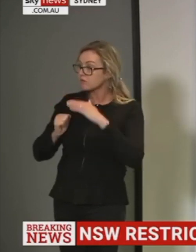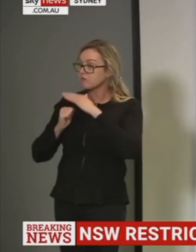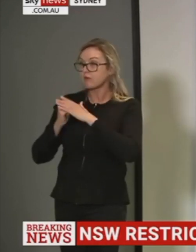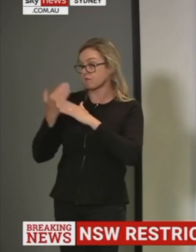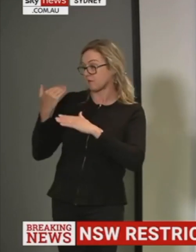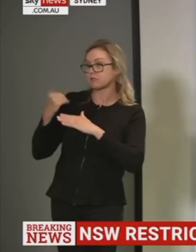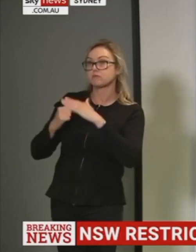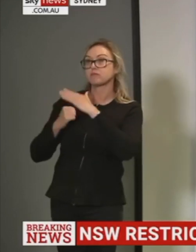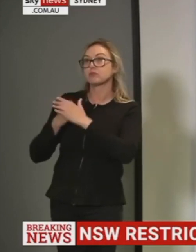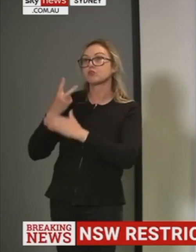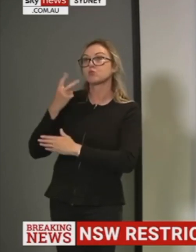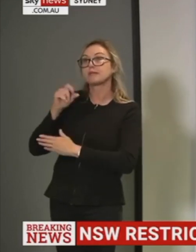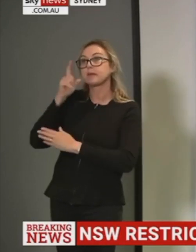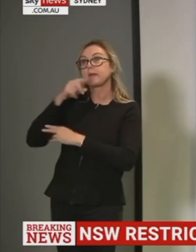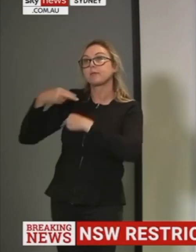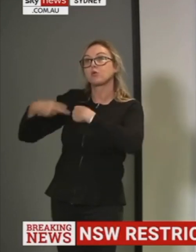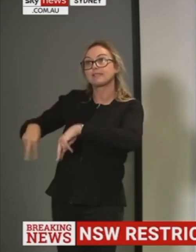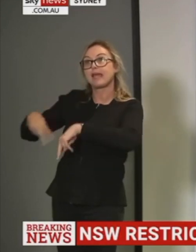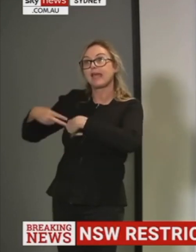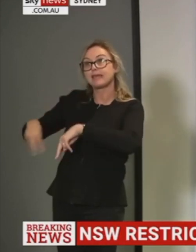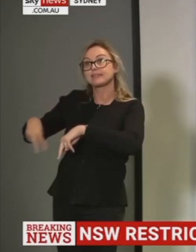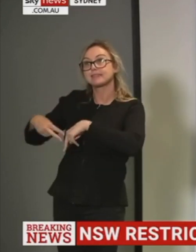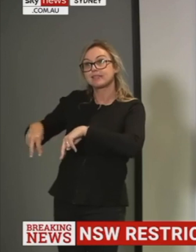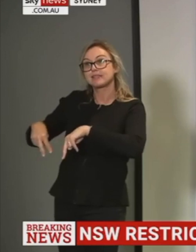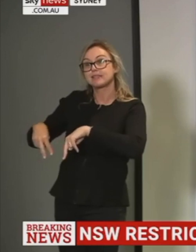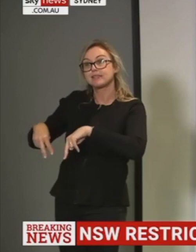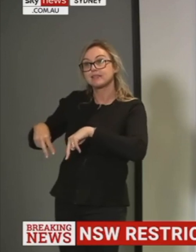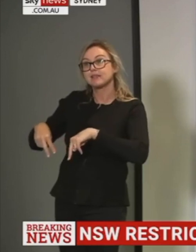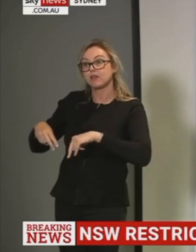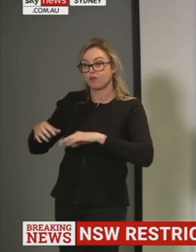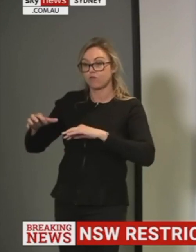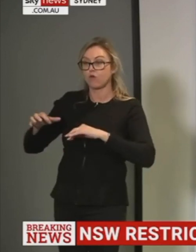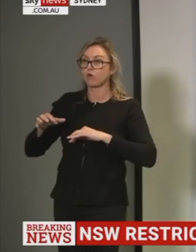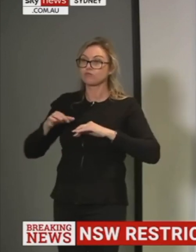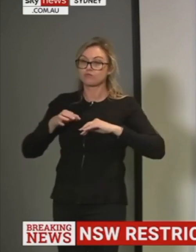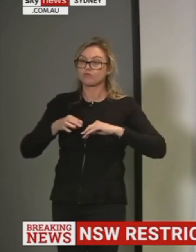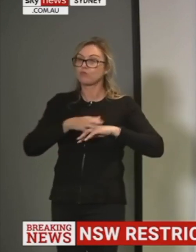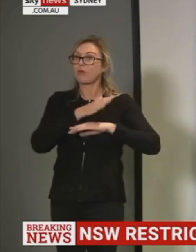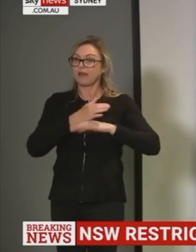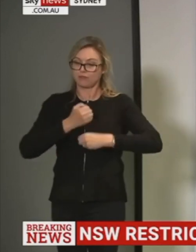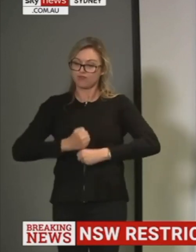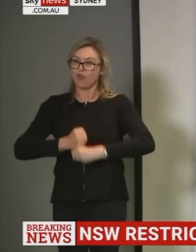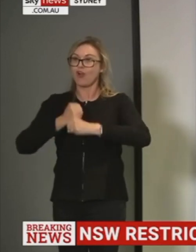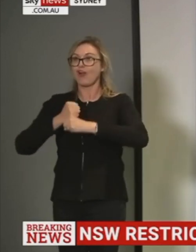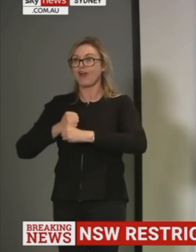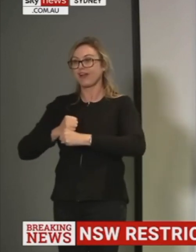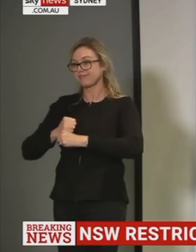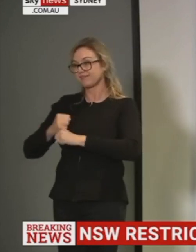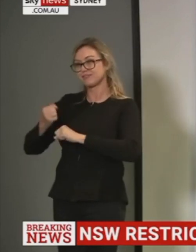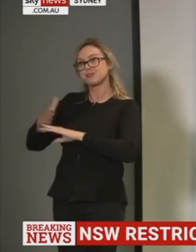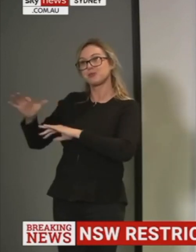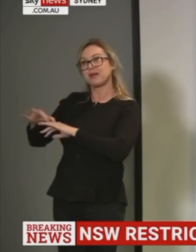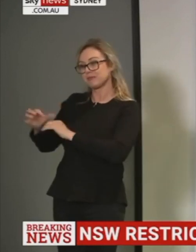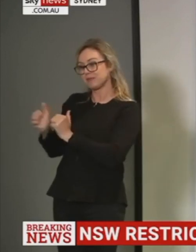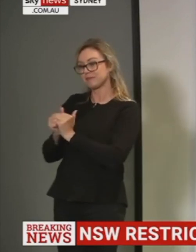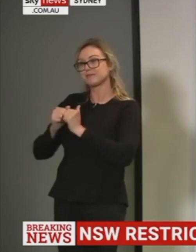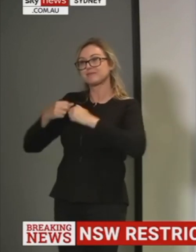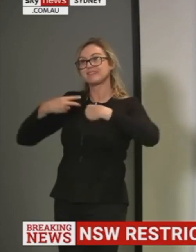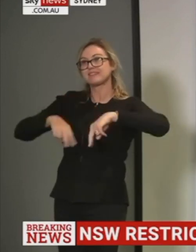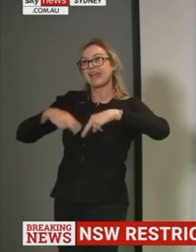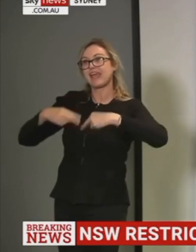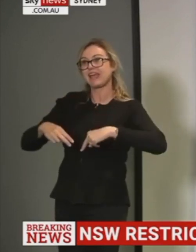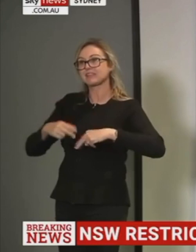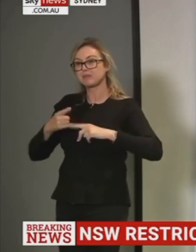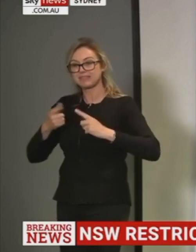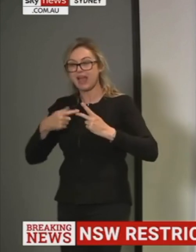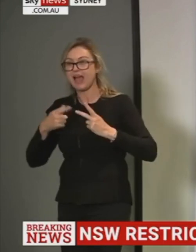people dancing. The bridal party and whoever are acknowledged as being in the bridal party, an expectation that they can all get up there